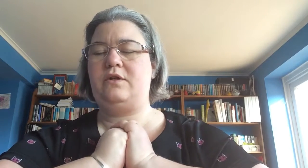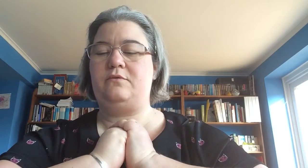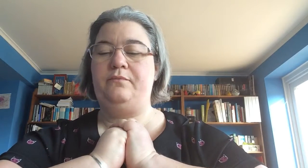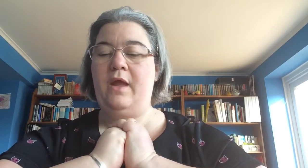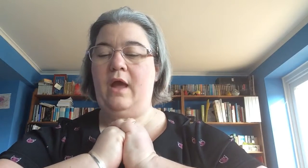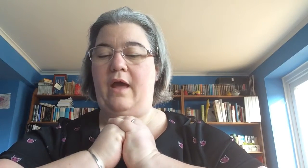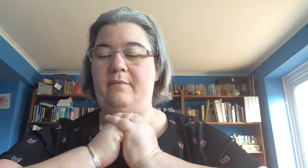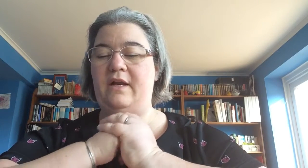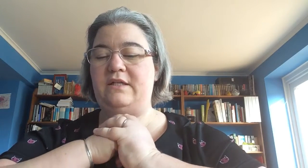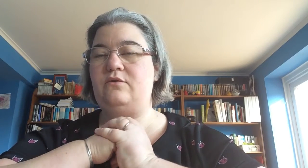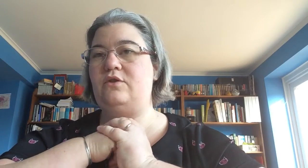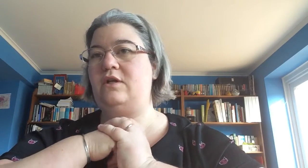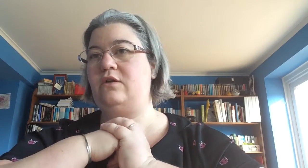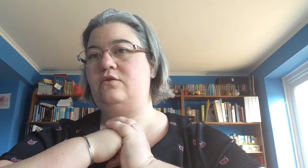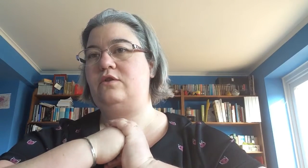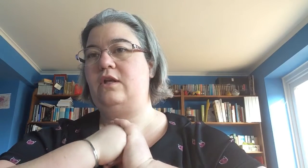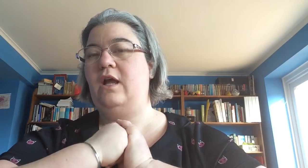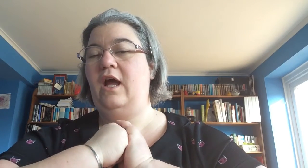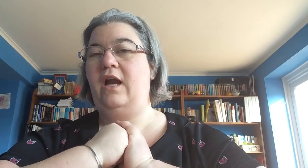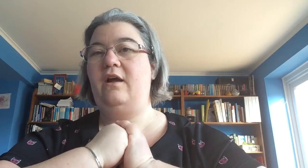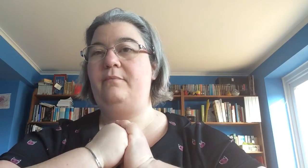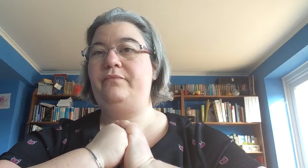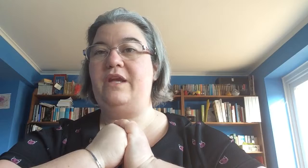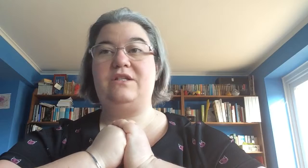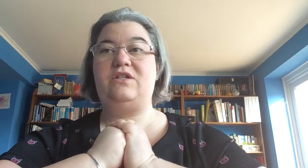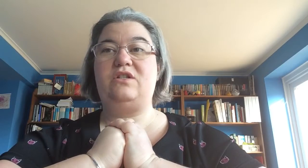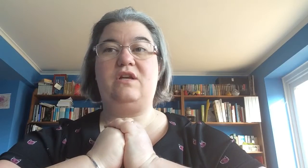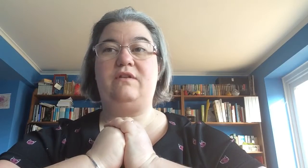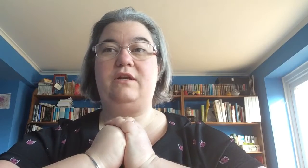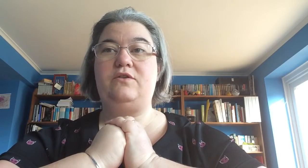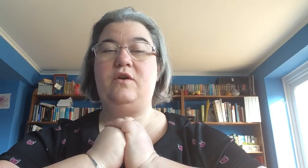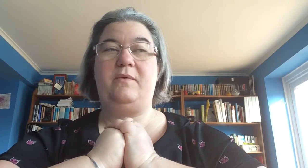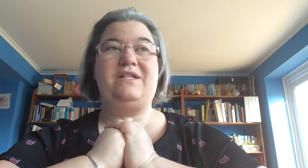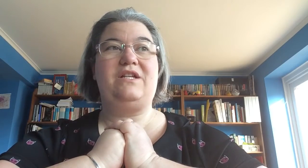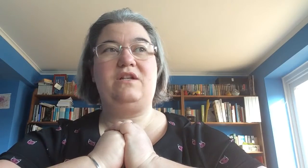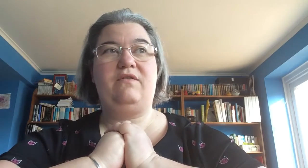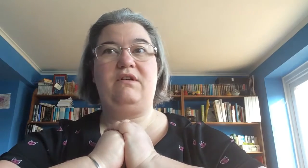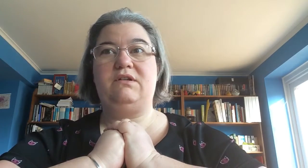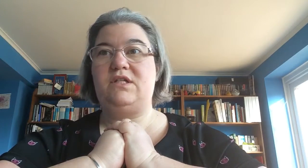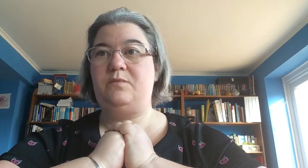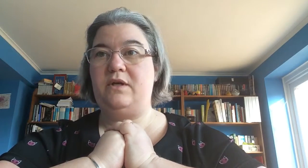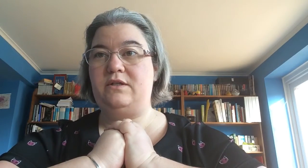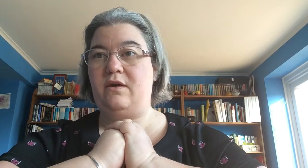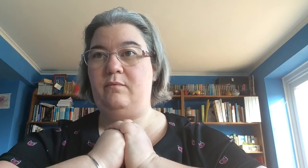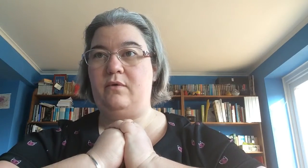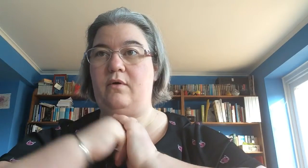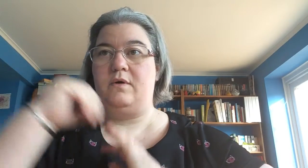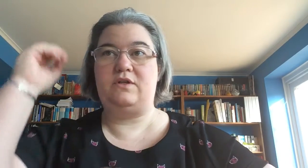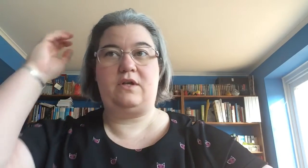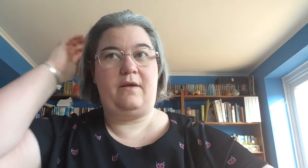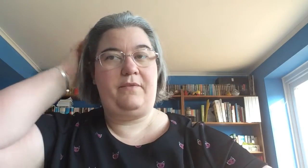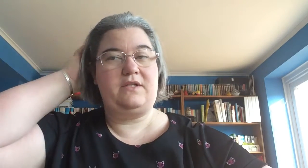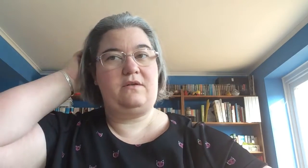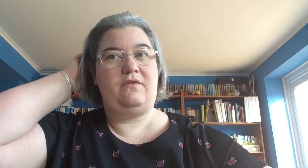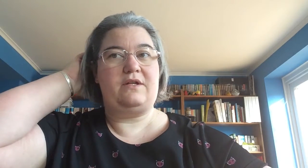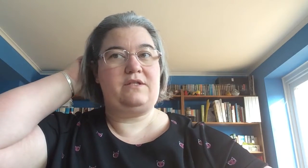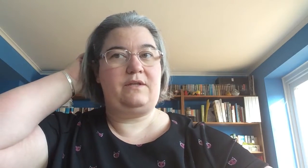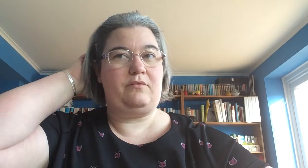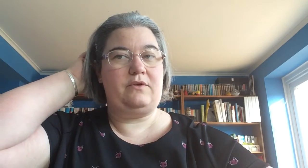title, by a lady called Julie Houston. And it's just thoroughly enjoyable, it's actually a very nice springtime book, which I don't know if that's deliberate,